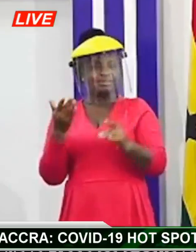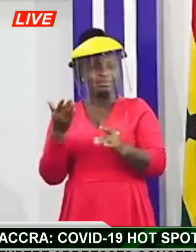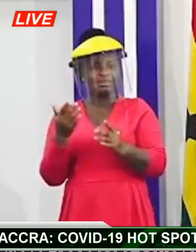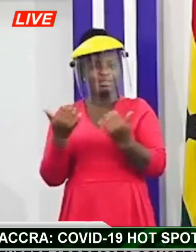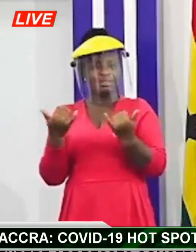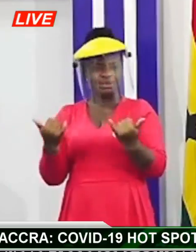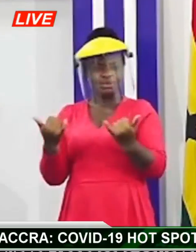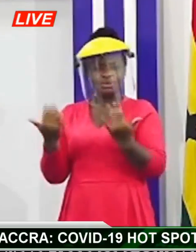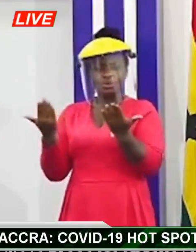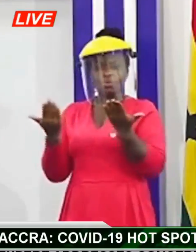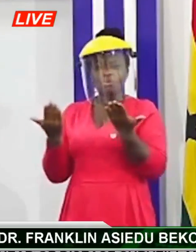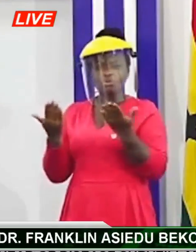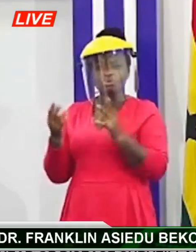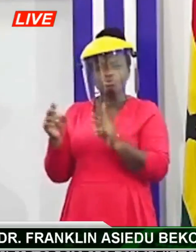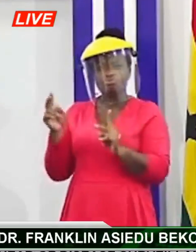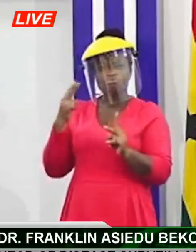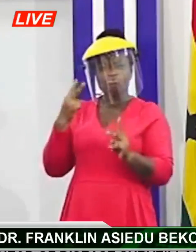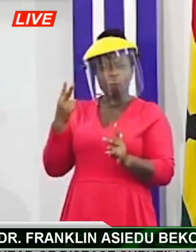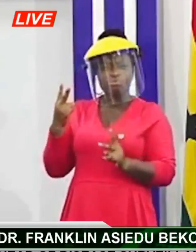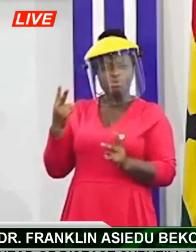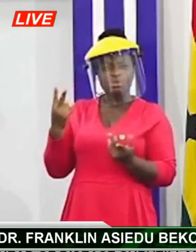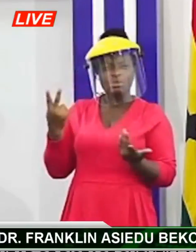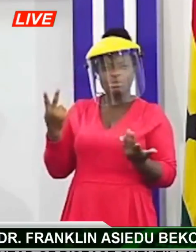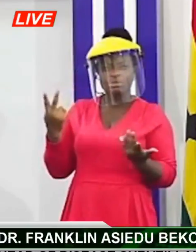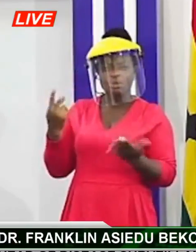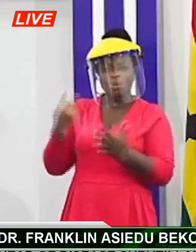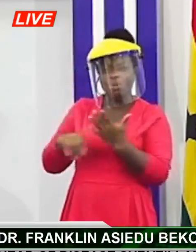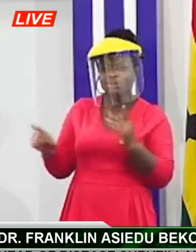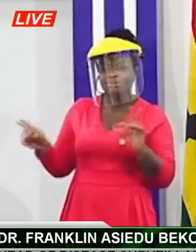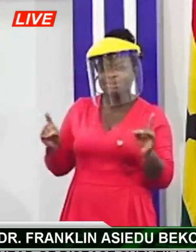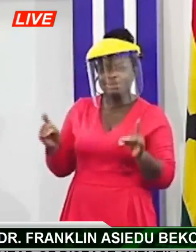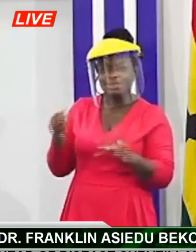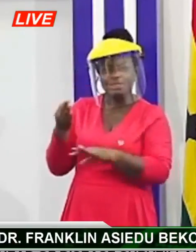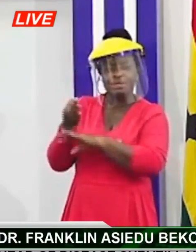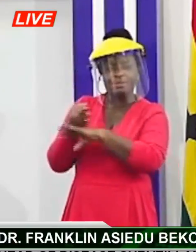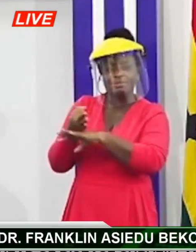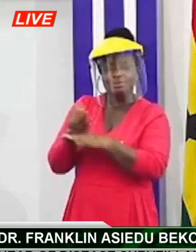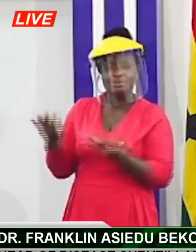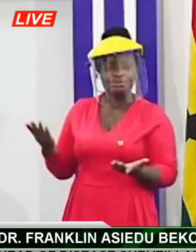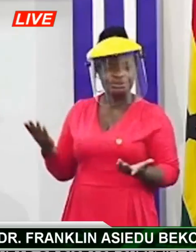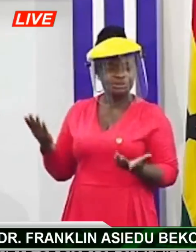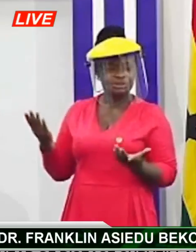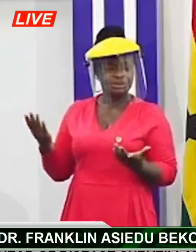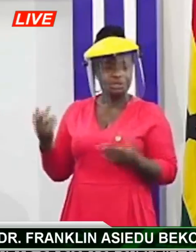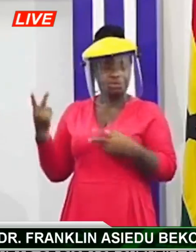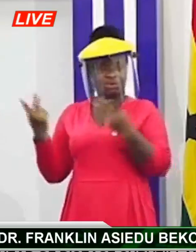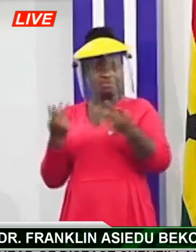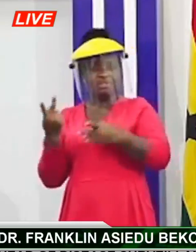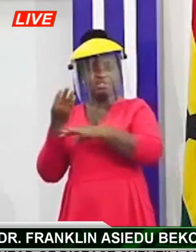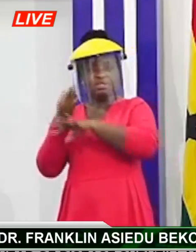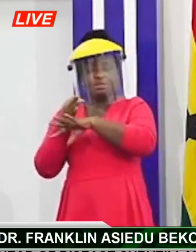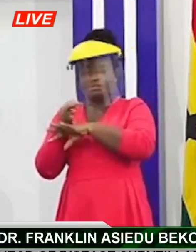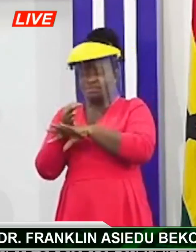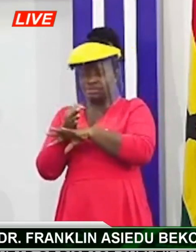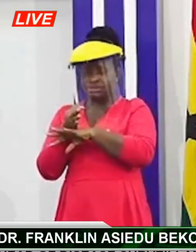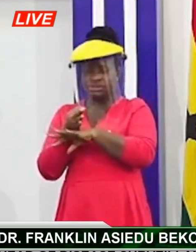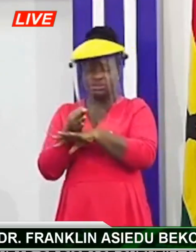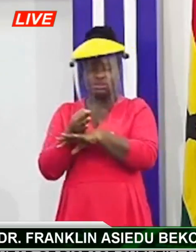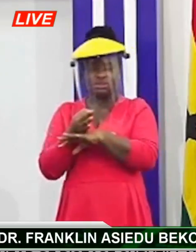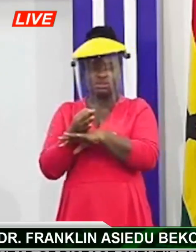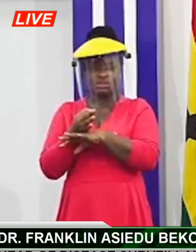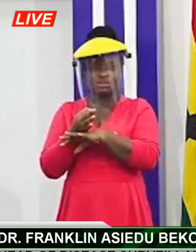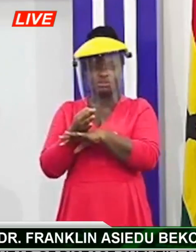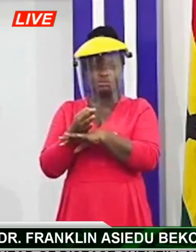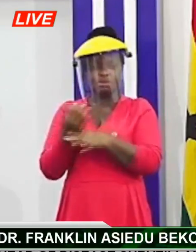tried to look at the tree so what is being done at the factory and um we visited the factory to